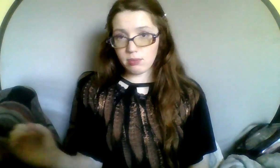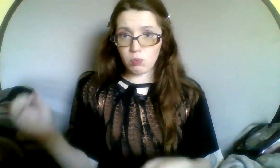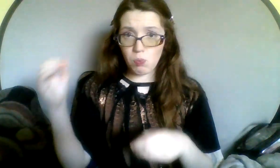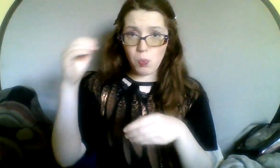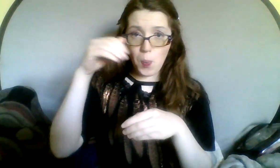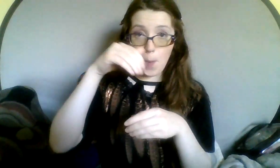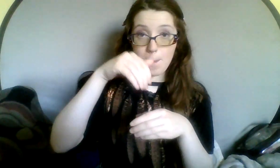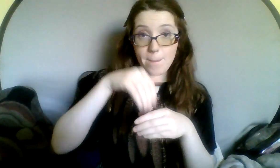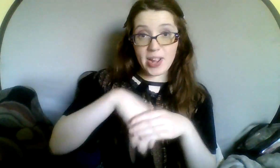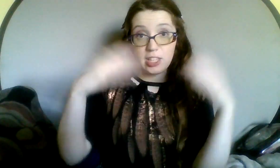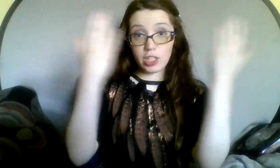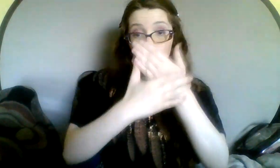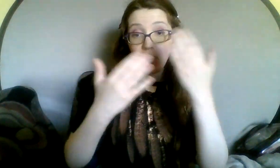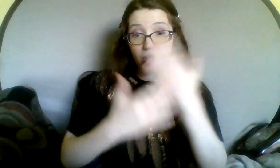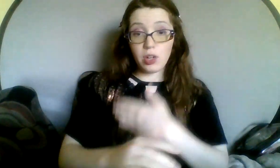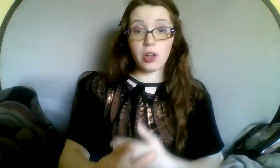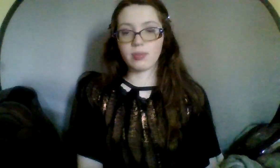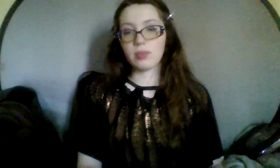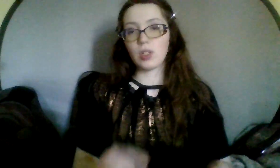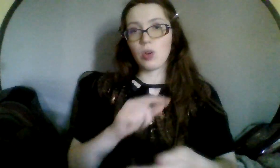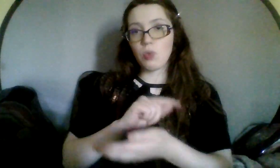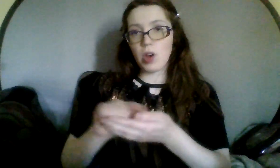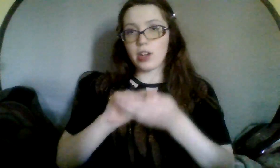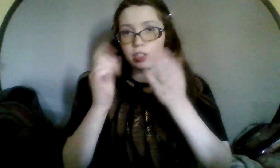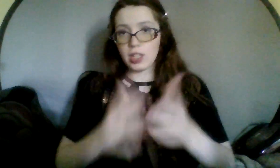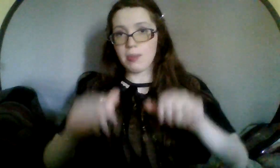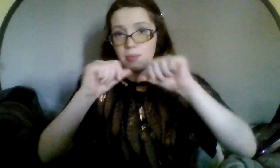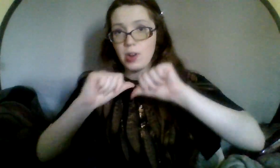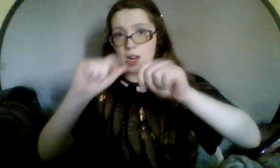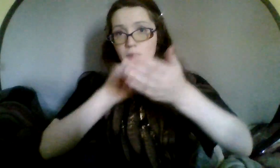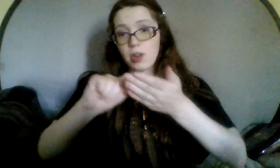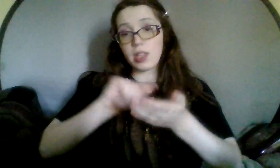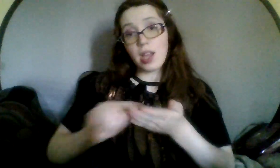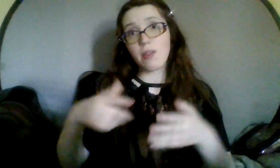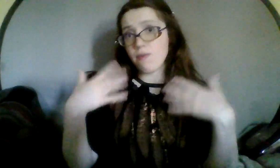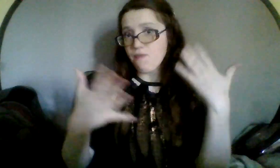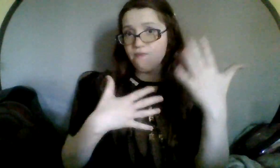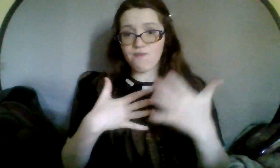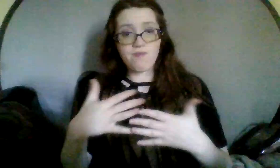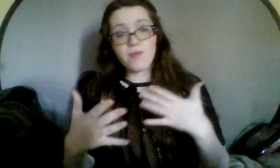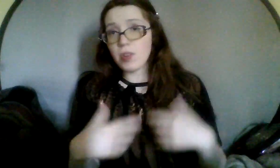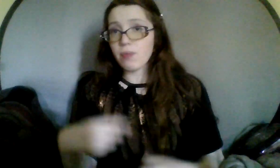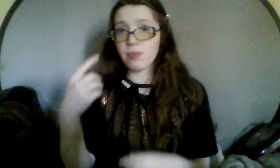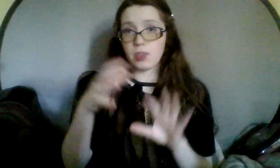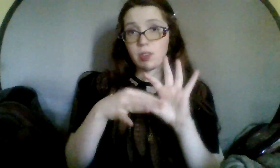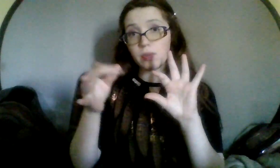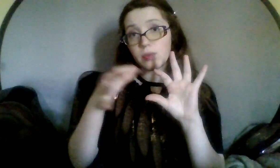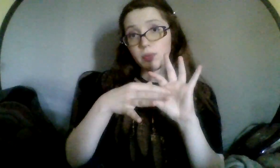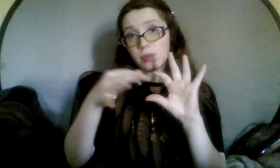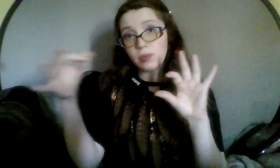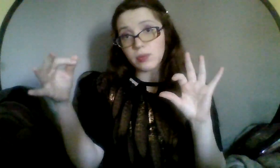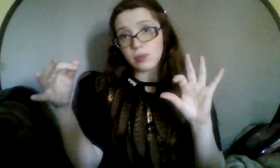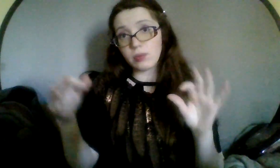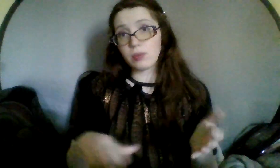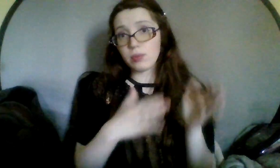I just keep riding with it Somewhere, I know they're pretty vengeance